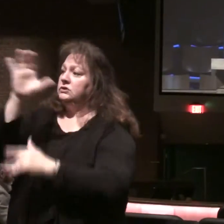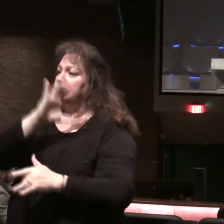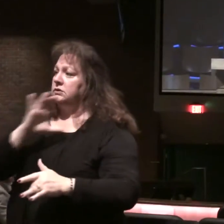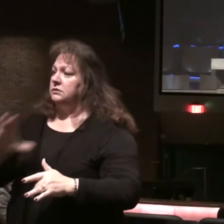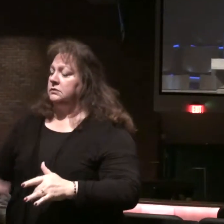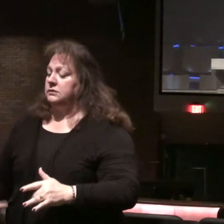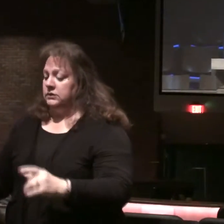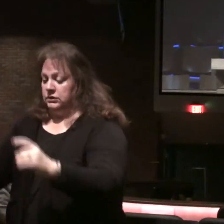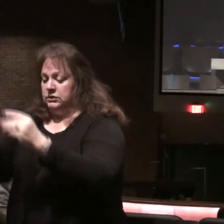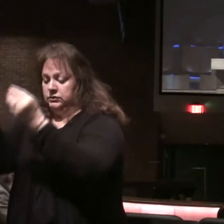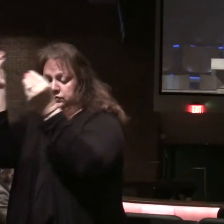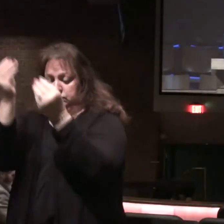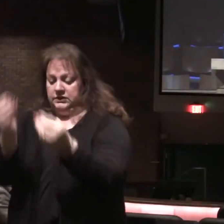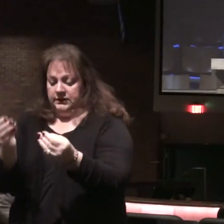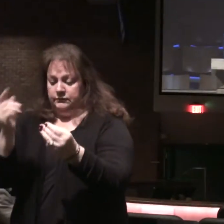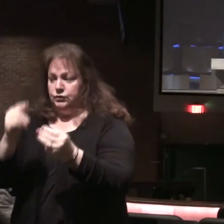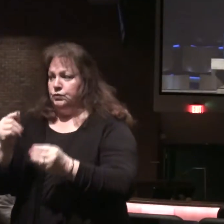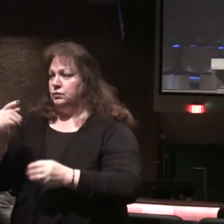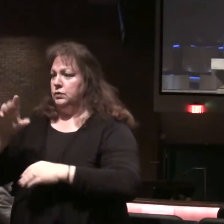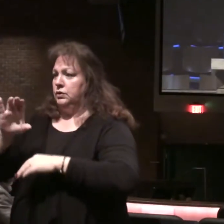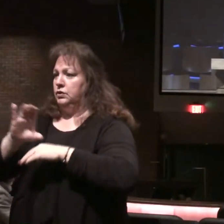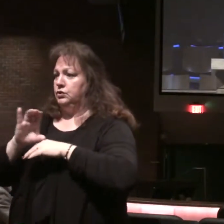to give to his churches.